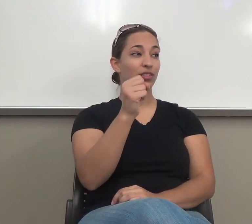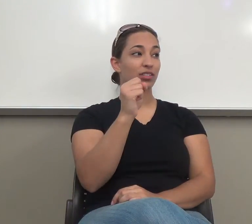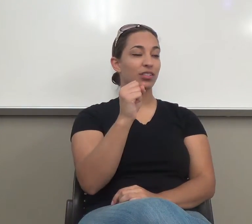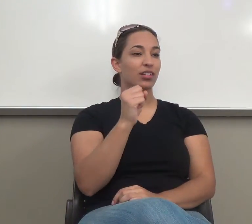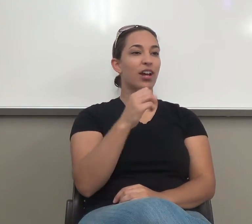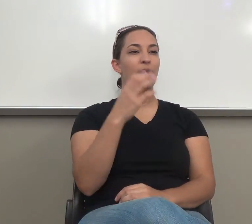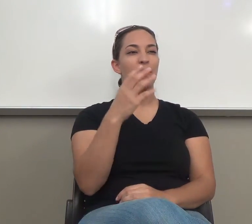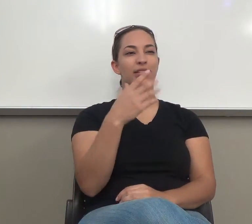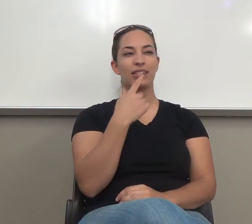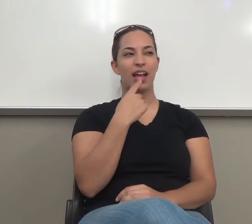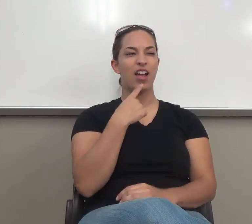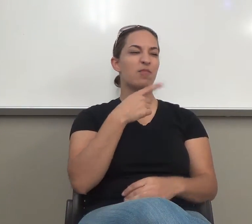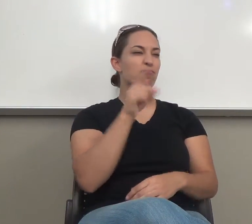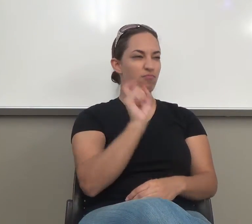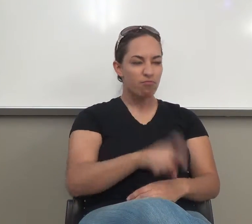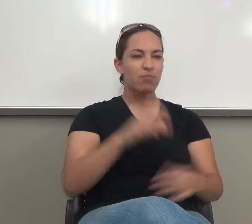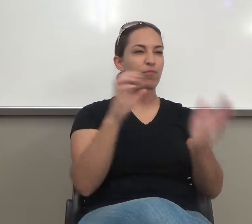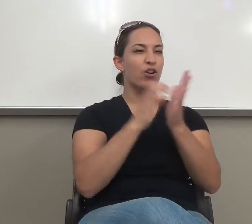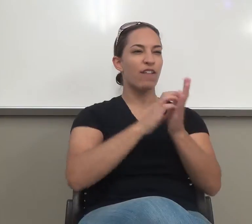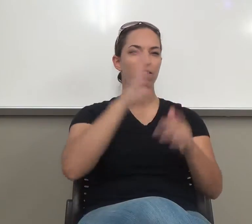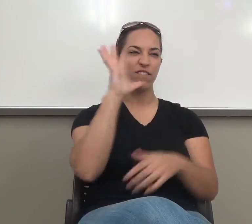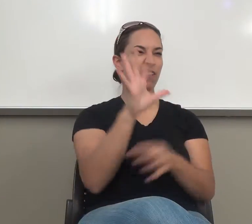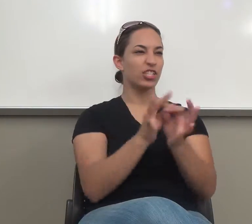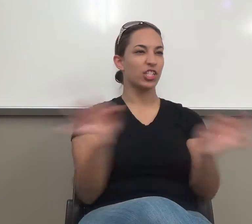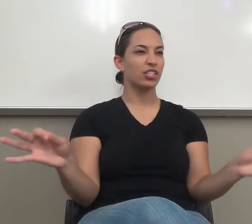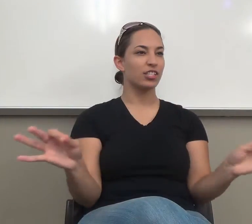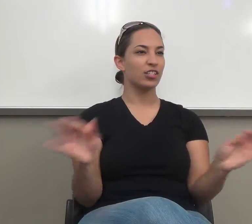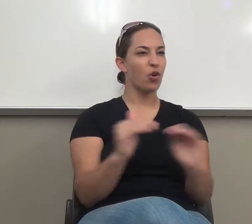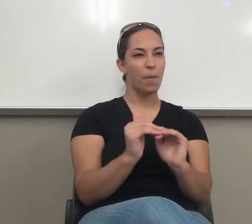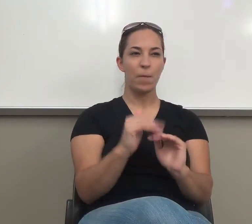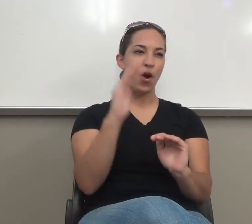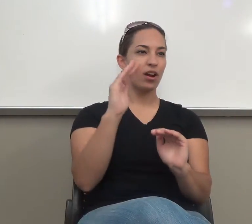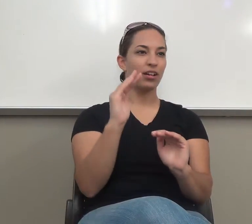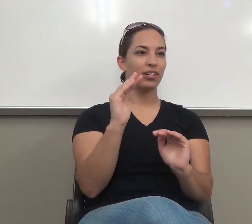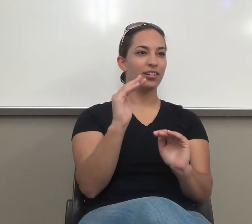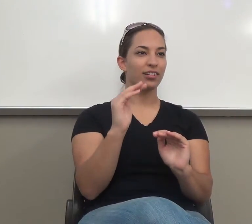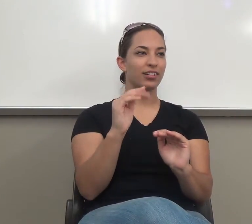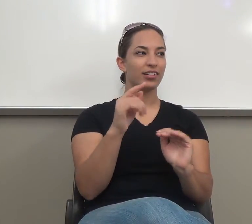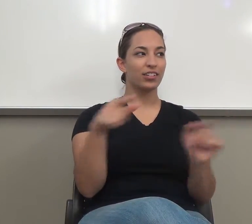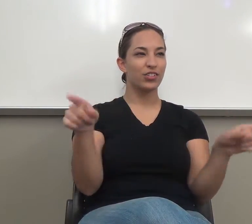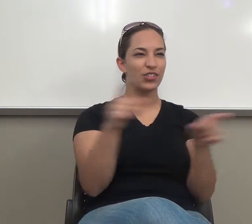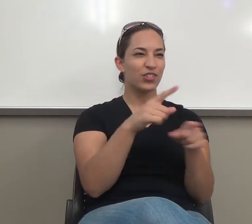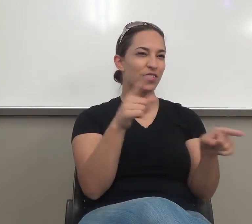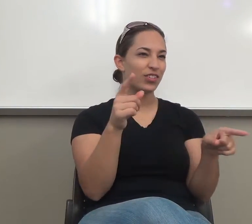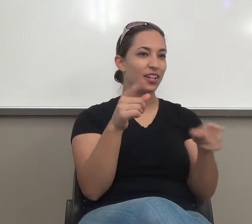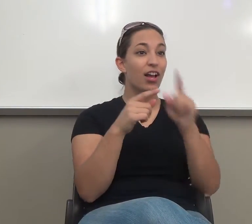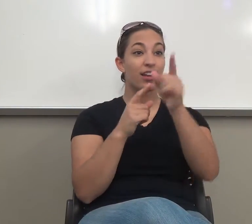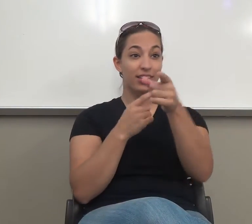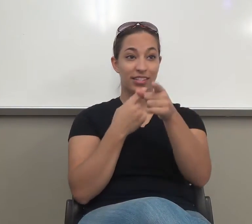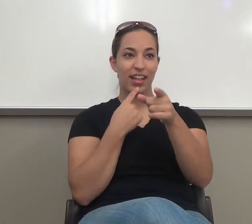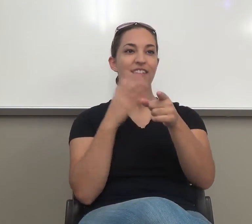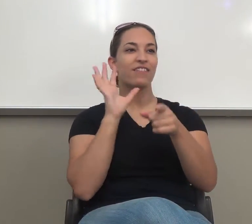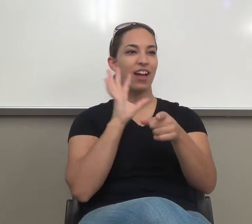else? I always feel like when I do this, I'm always like an auctioneer. I'm calling for another number. Usually I get a